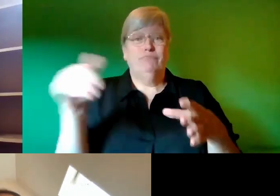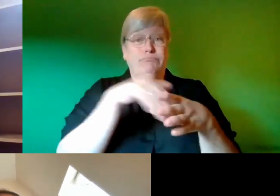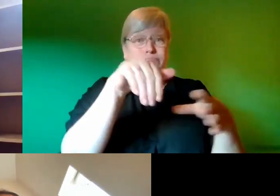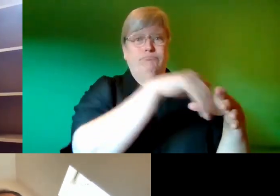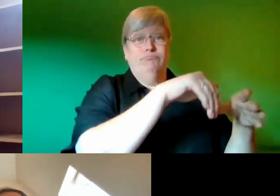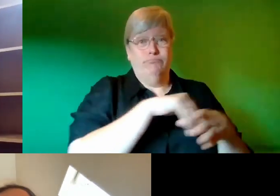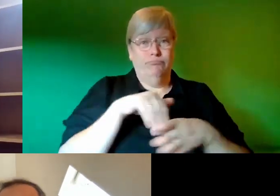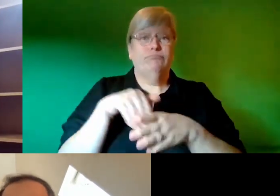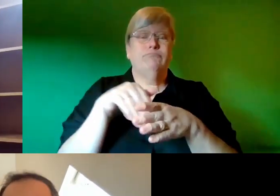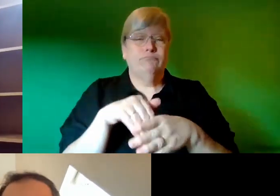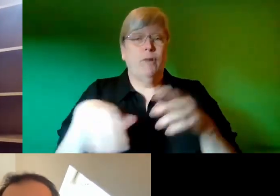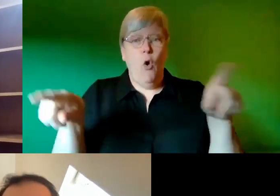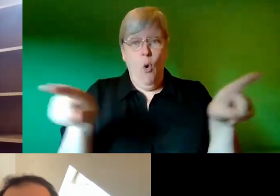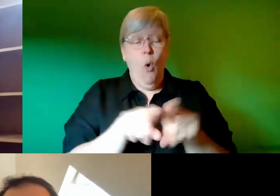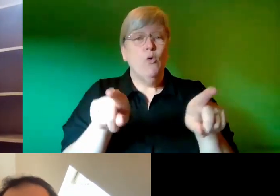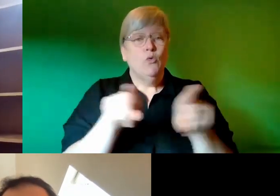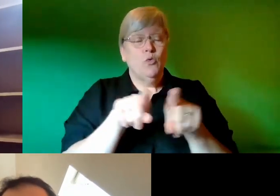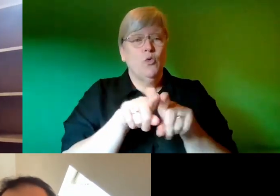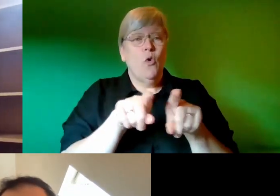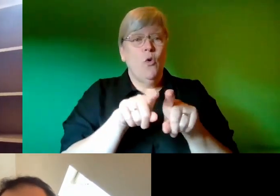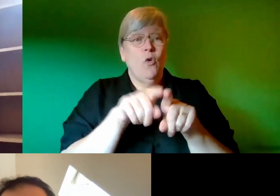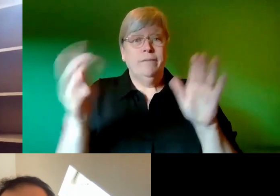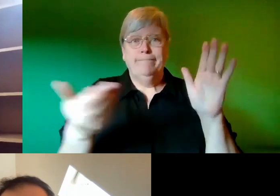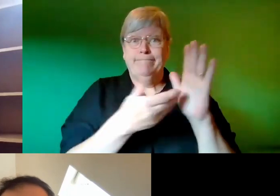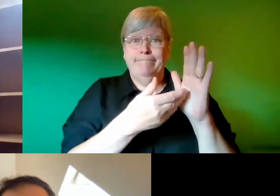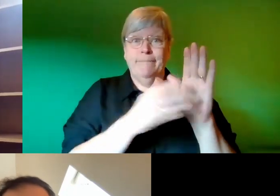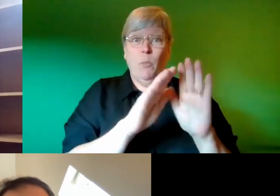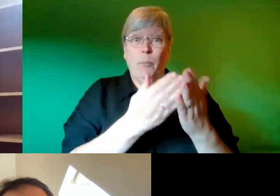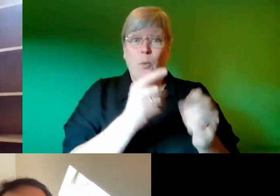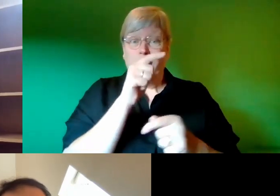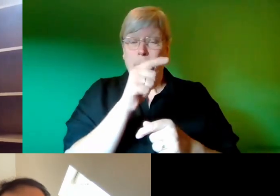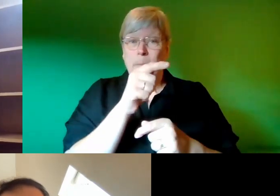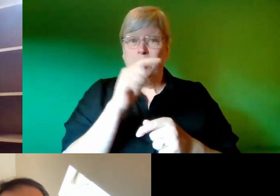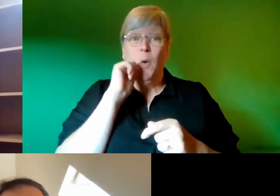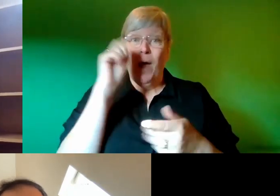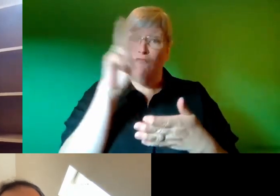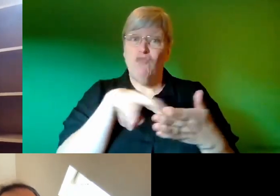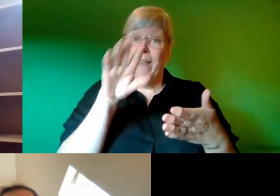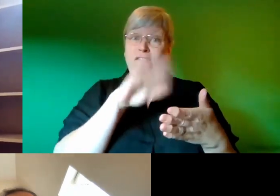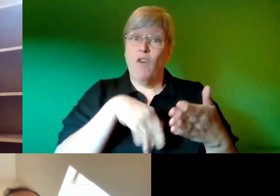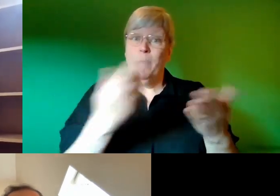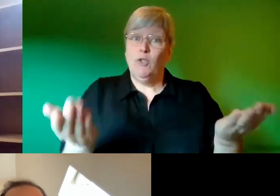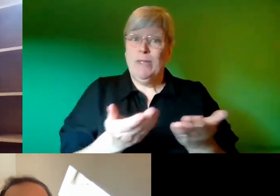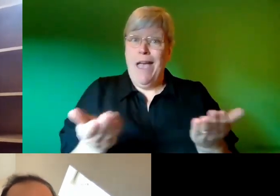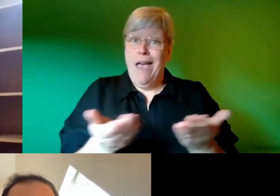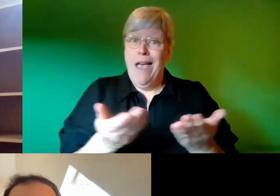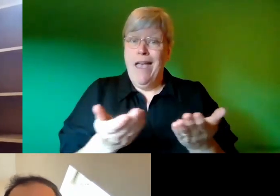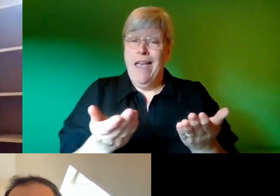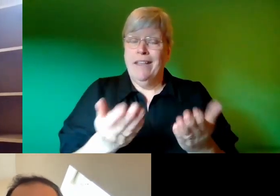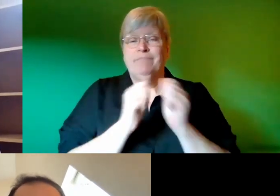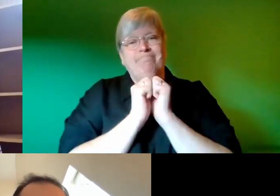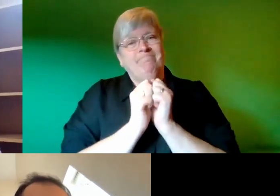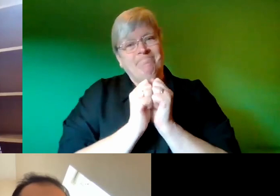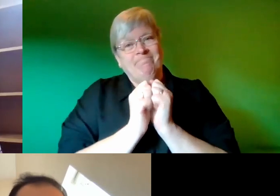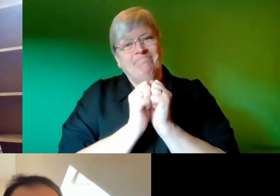And they are also contributing to this which they're going to be reading from today. We're very grateful